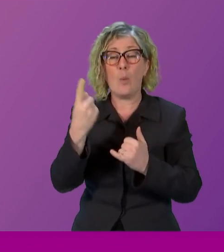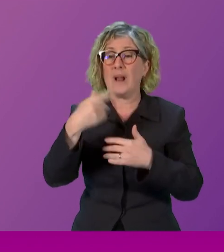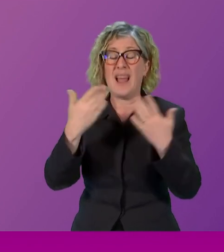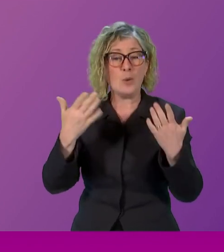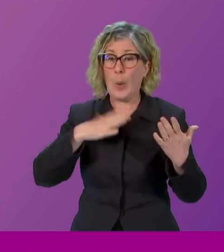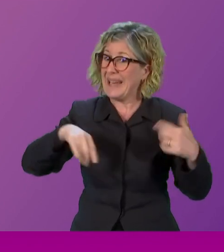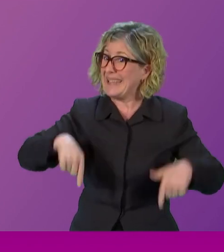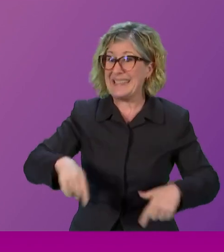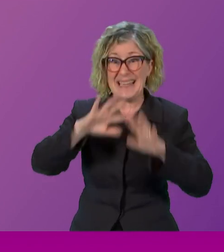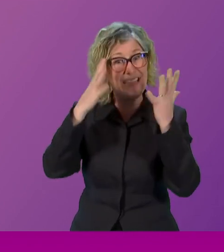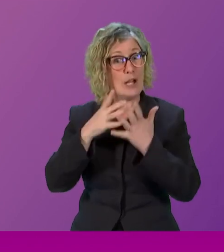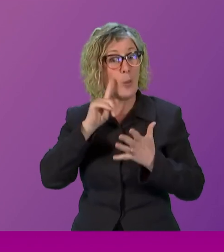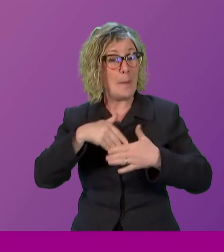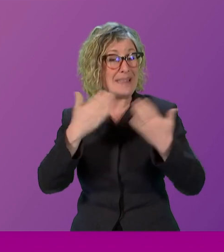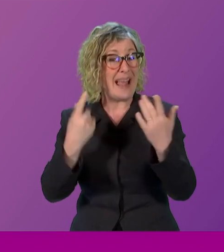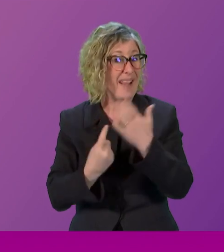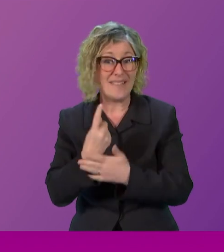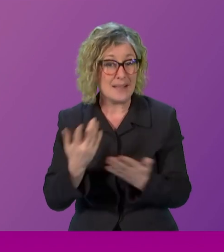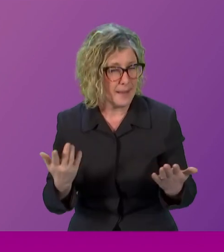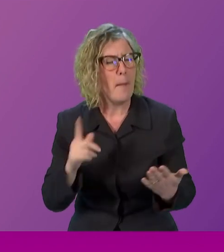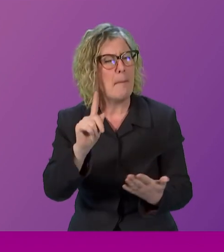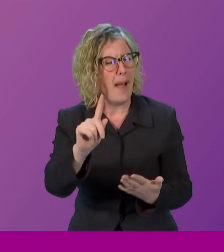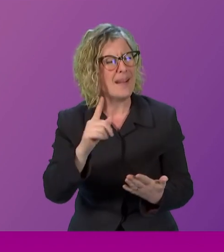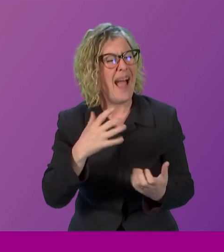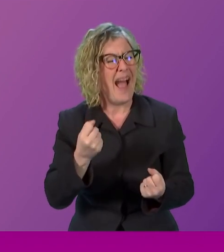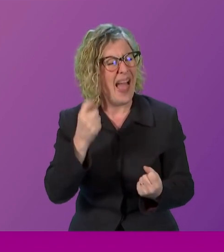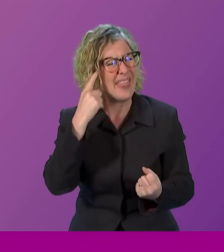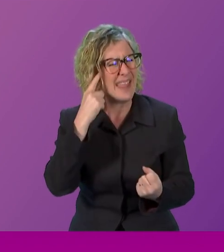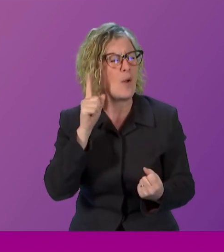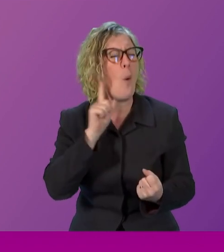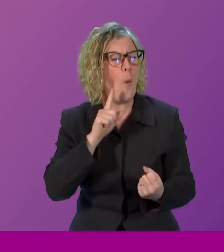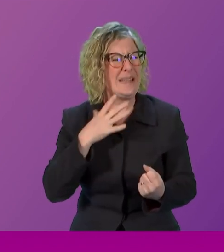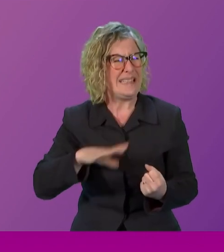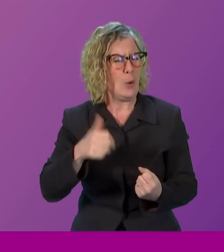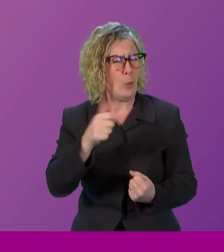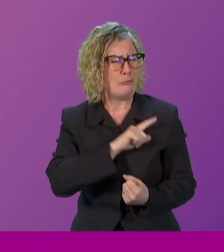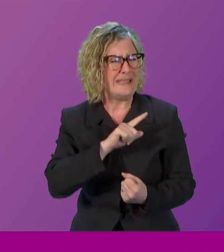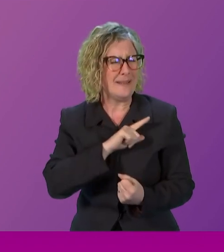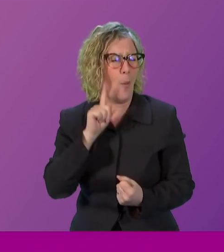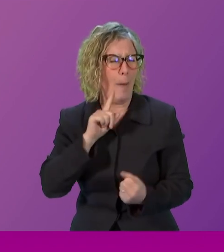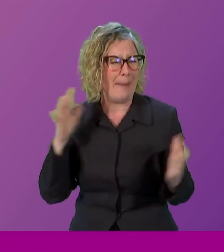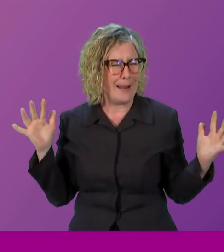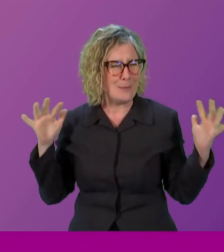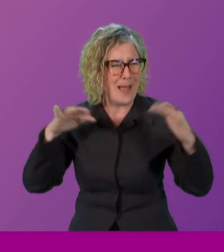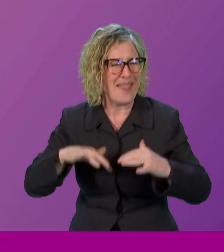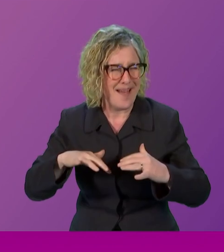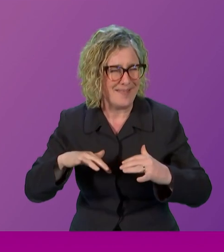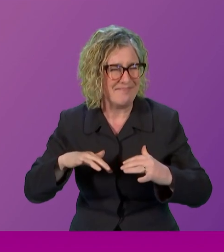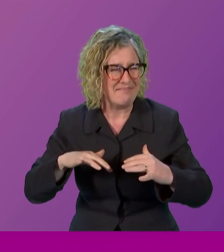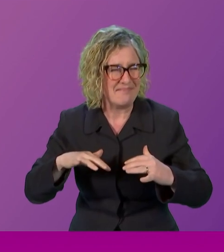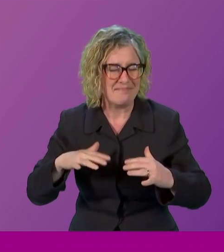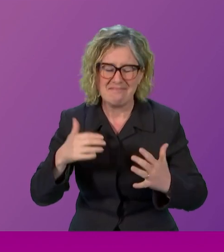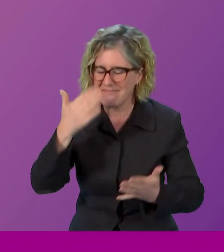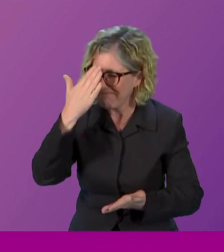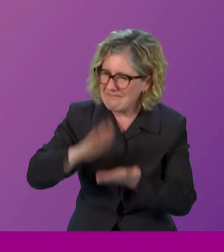think we need to find another reason to always come together and have, well, just such a memorable, fun, moving,